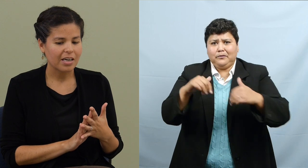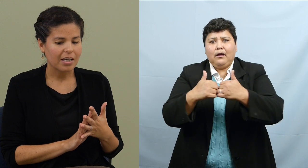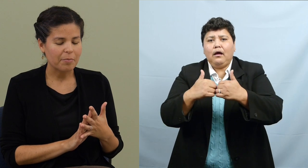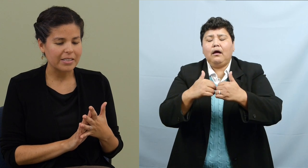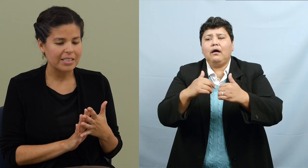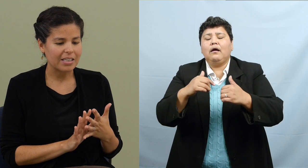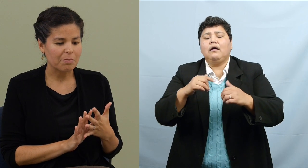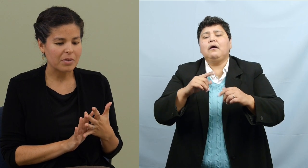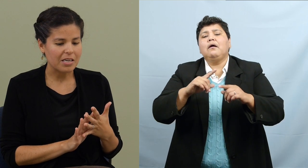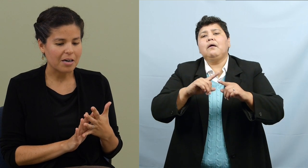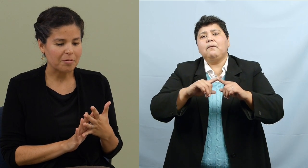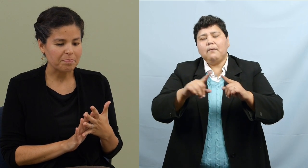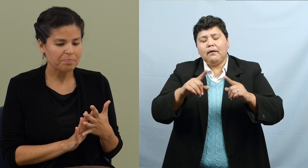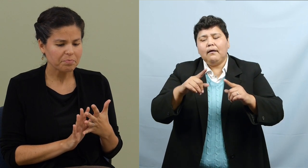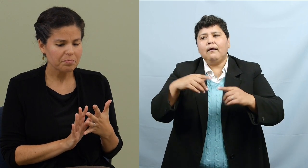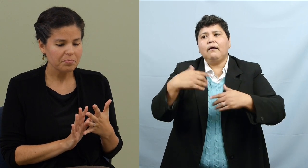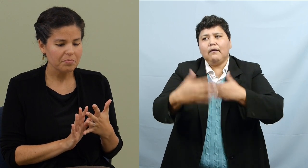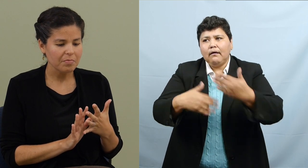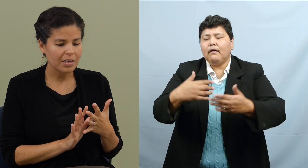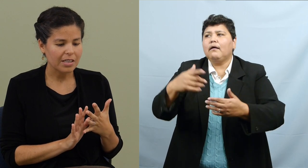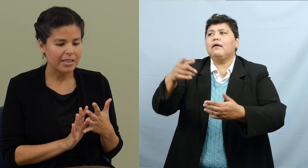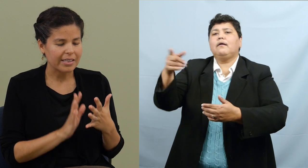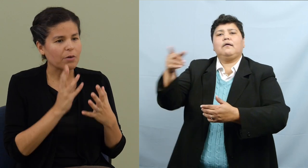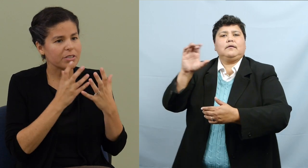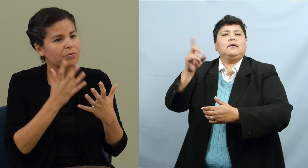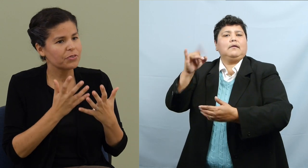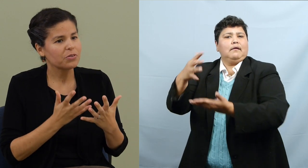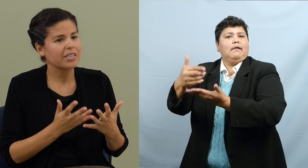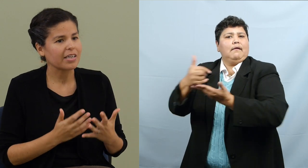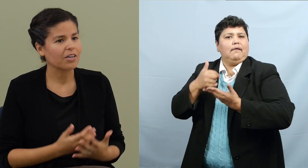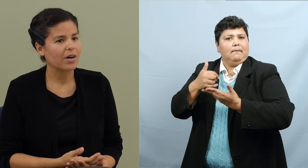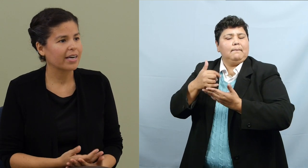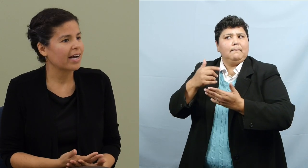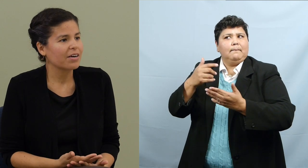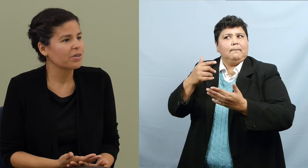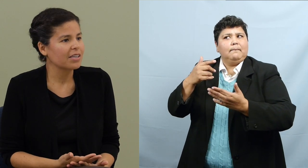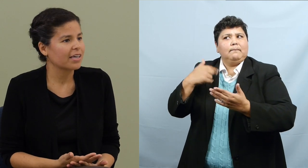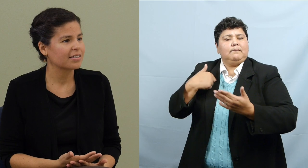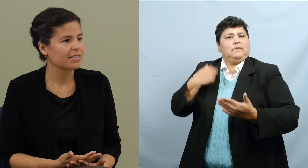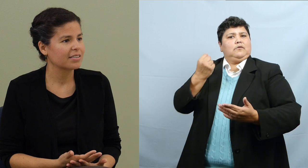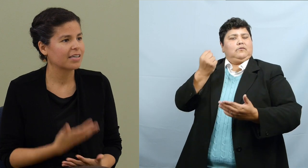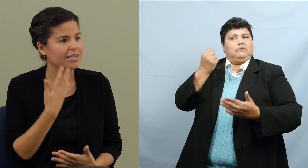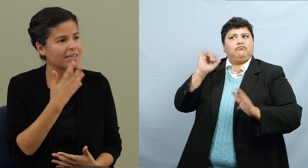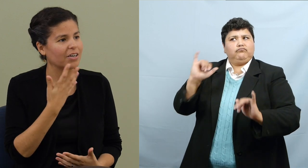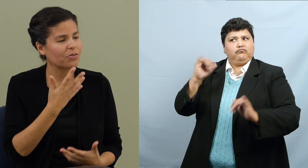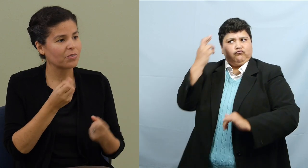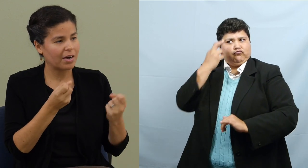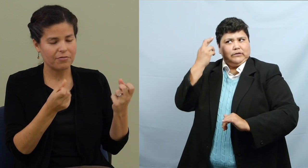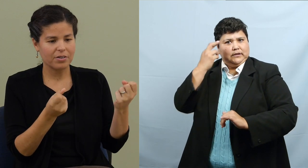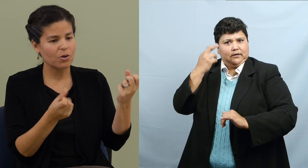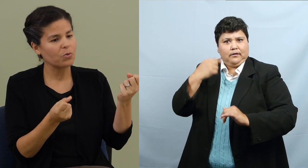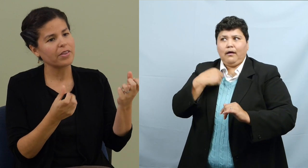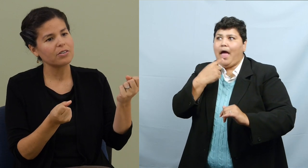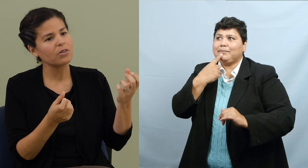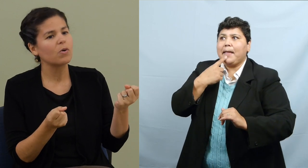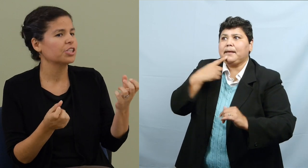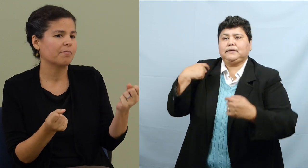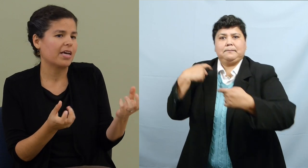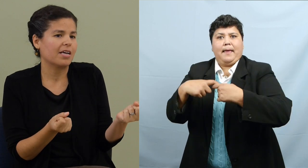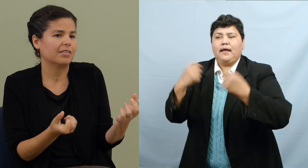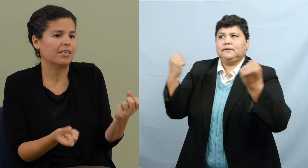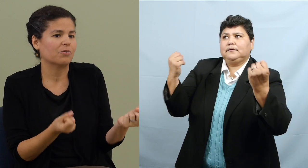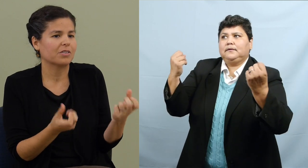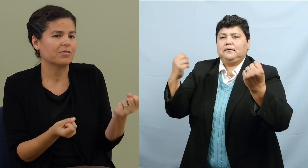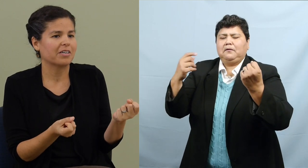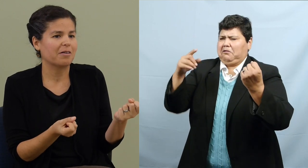by telling me that that was confusing. You know, I didn't realize that, you know, I figured, oh, well, they're